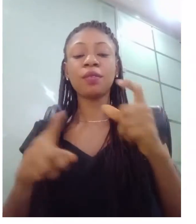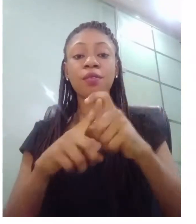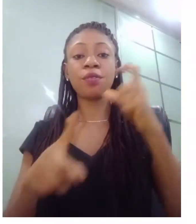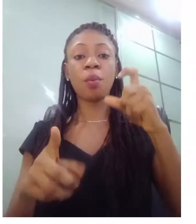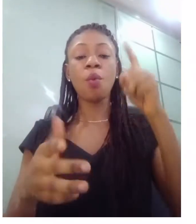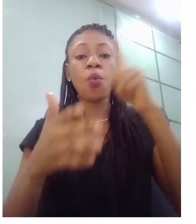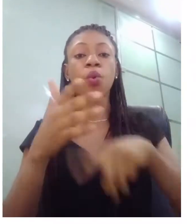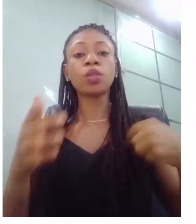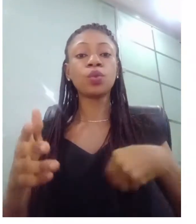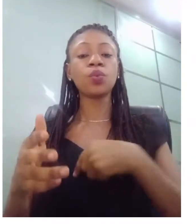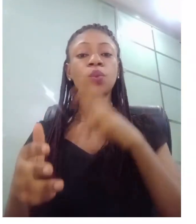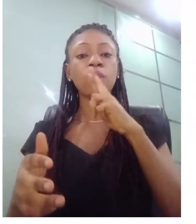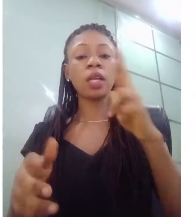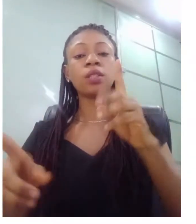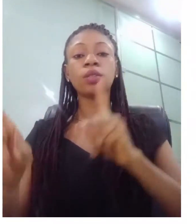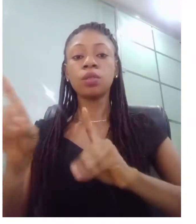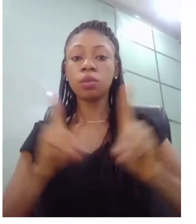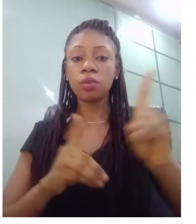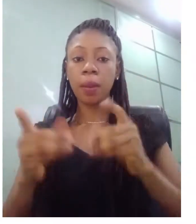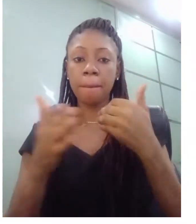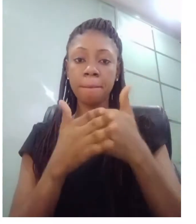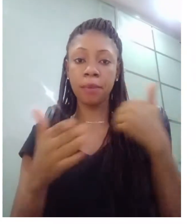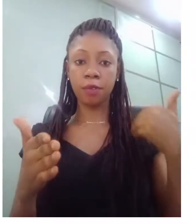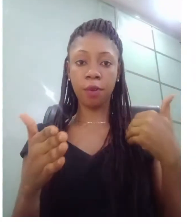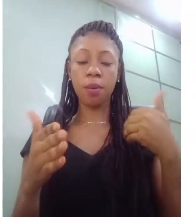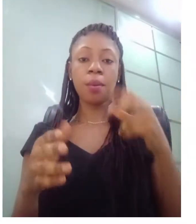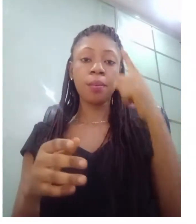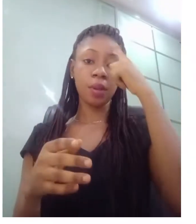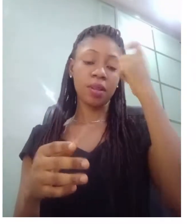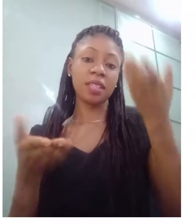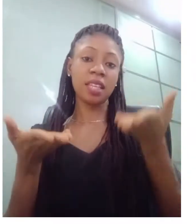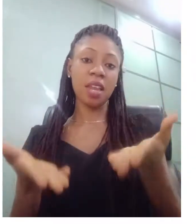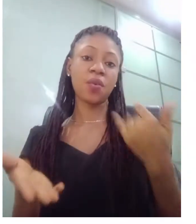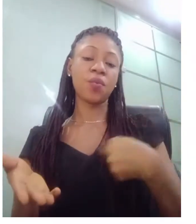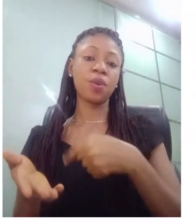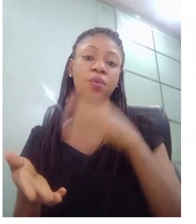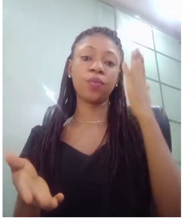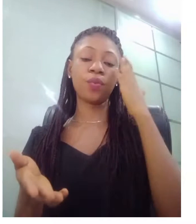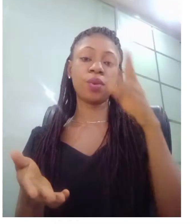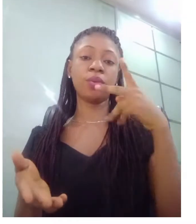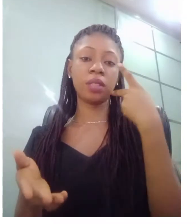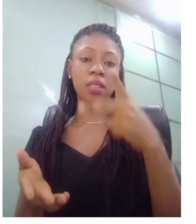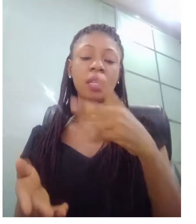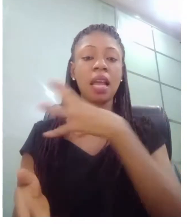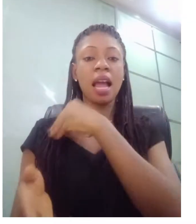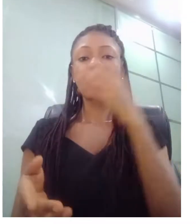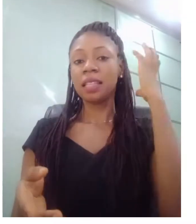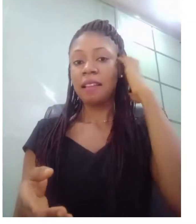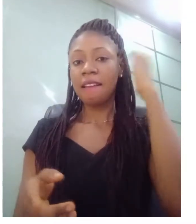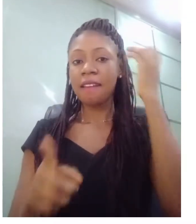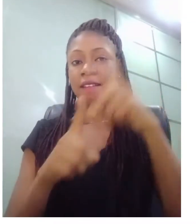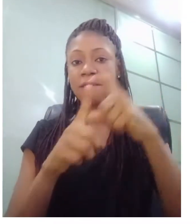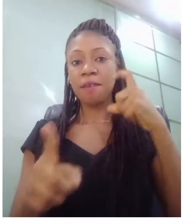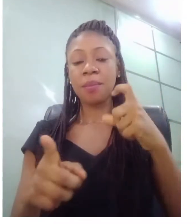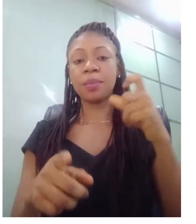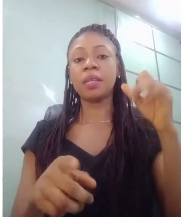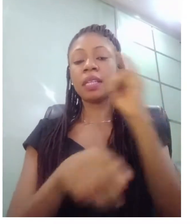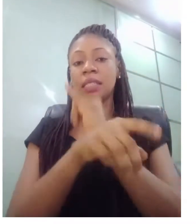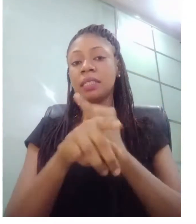hearing directly from the indigenous deaf signers from nigeria and because of this series